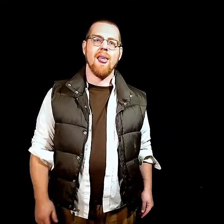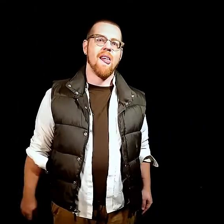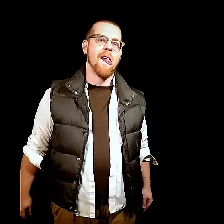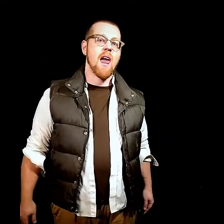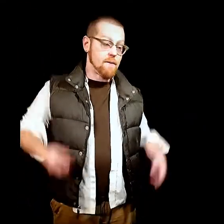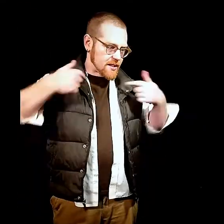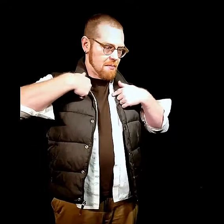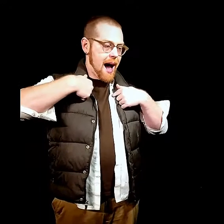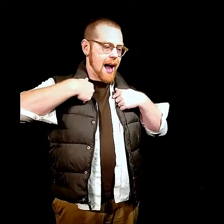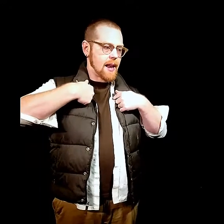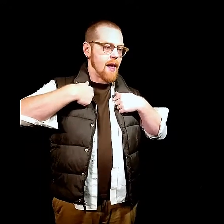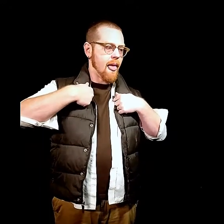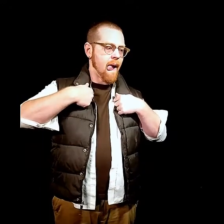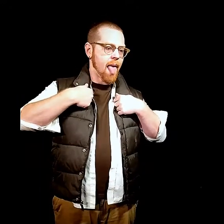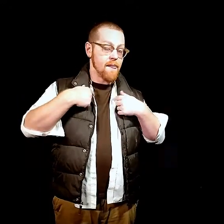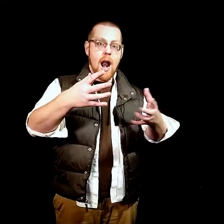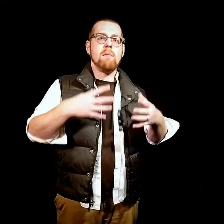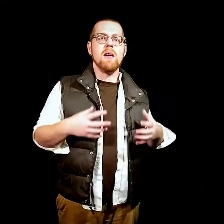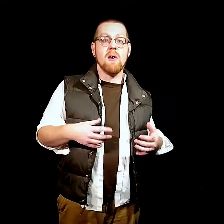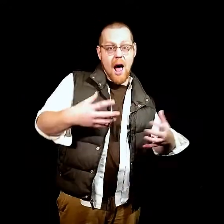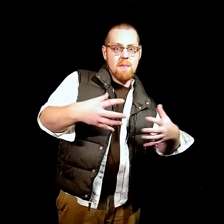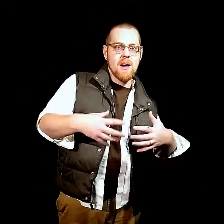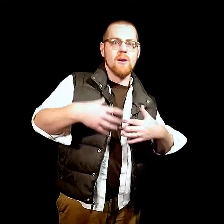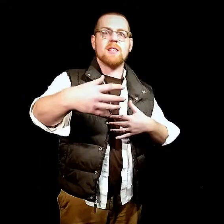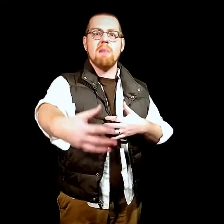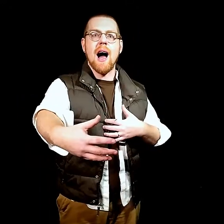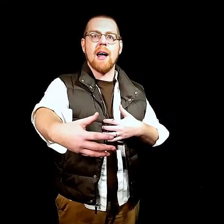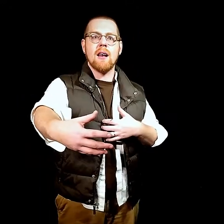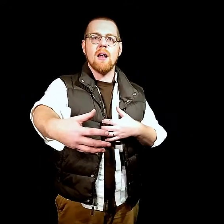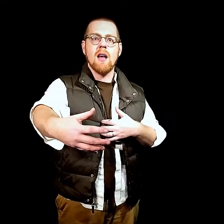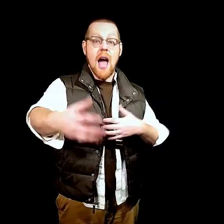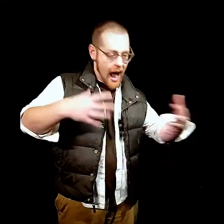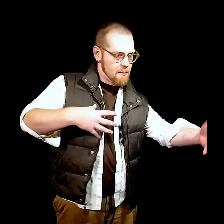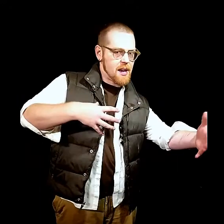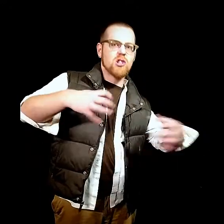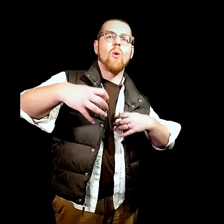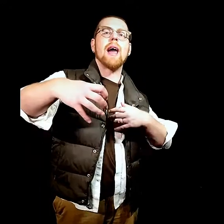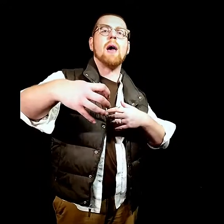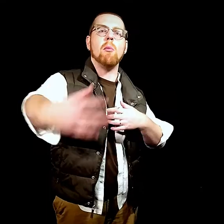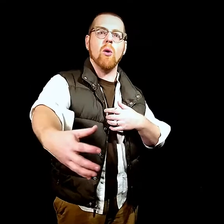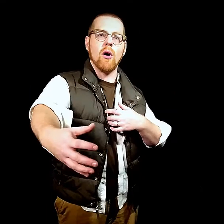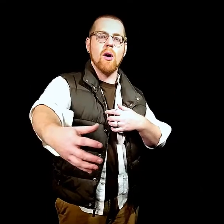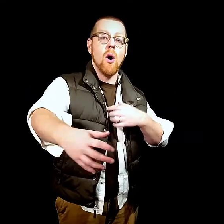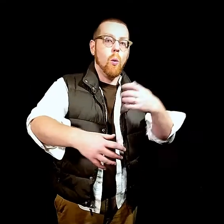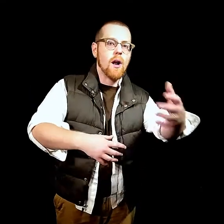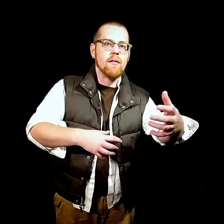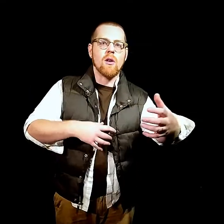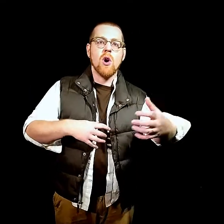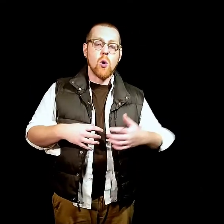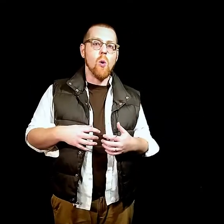If it's mine, then I'm here. And I'm here and it's mine. And I'm here so I get more. Whatever. Whoever.